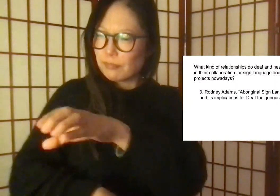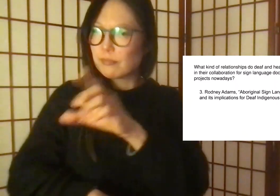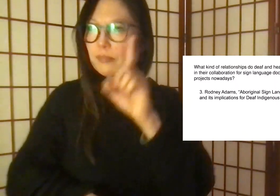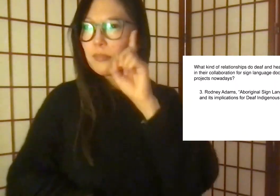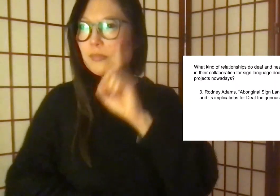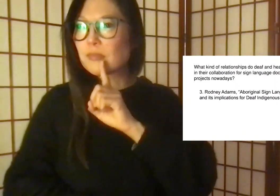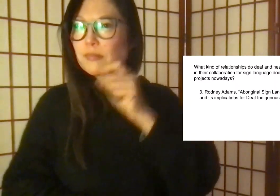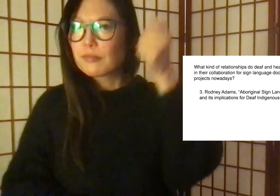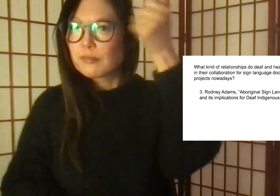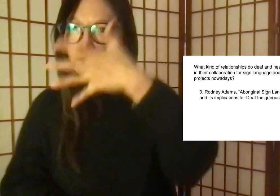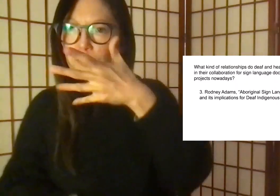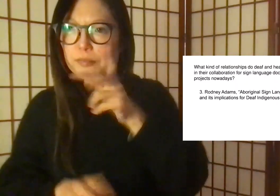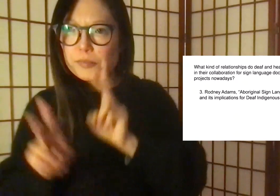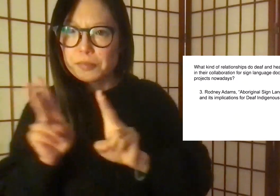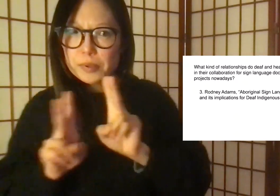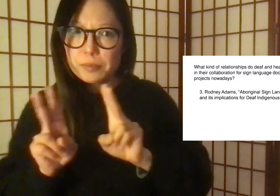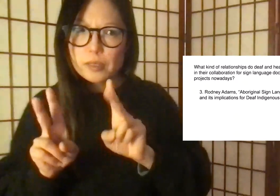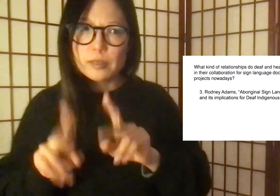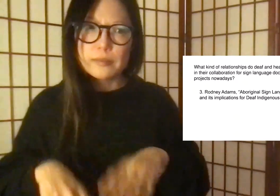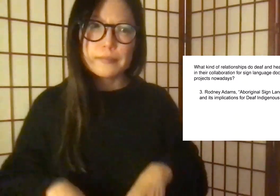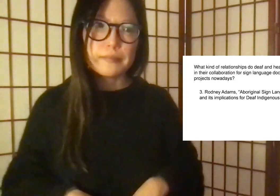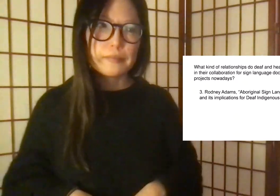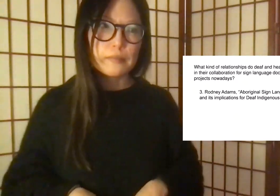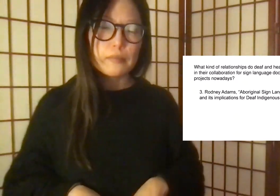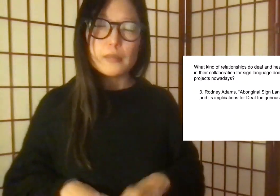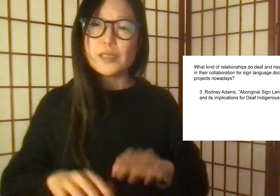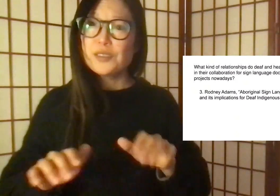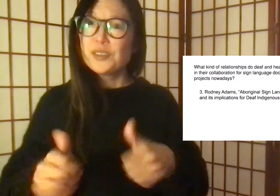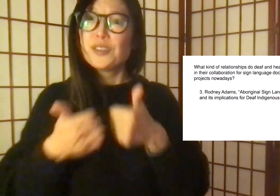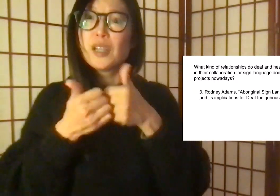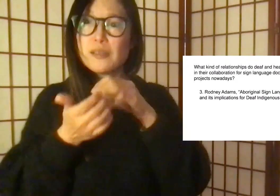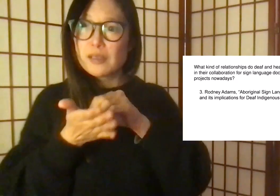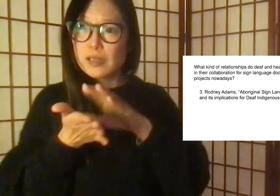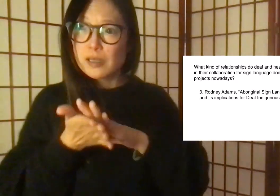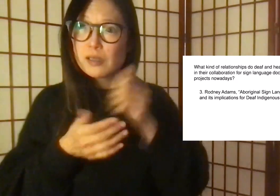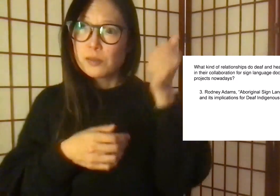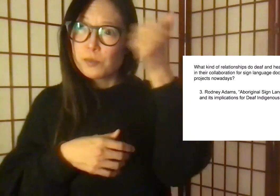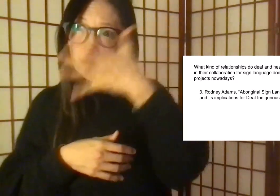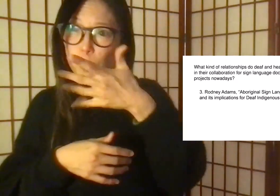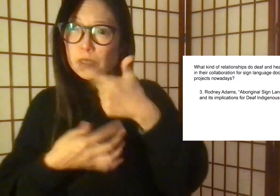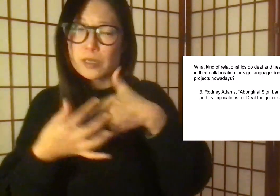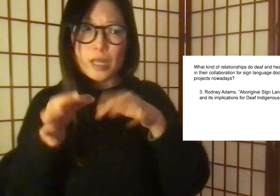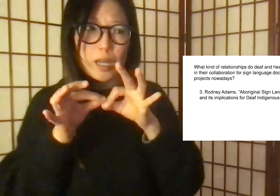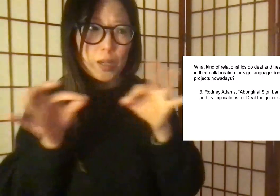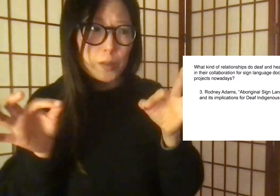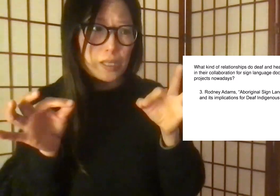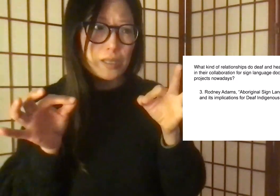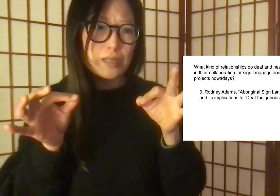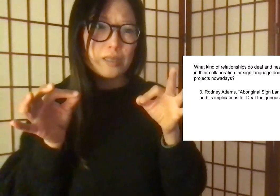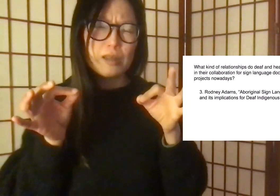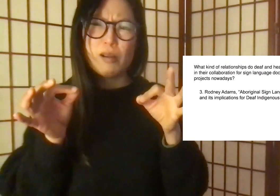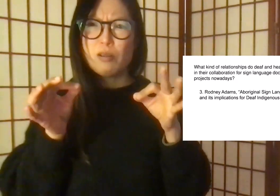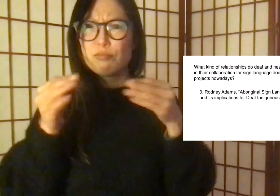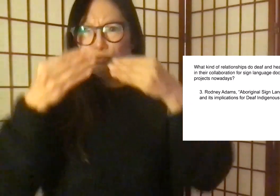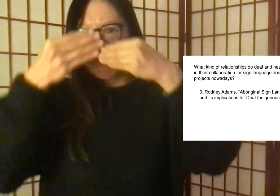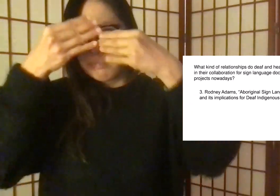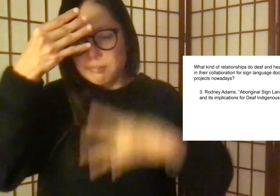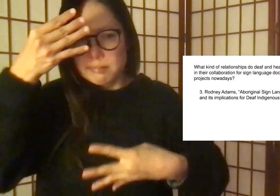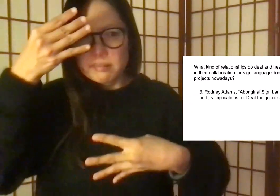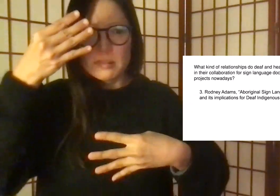cultures, philosophies, and those that would empower deaf Indigenous peoples. The